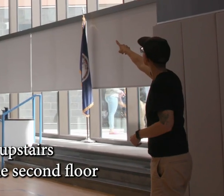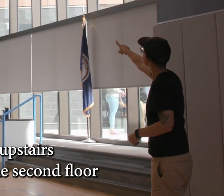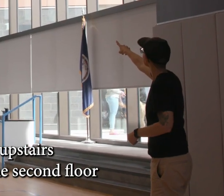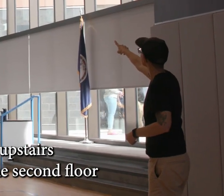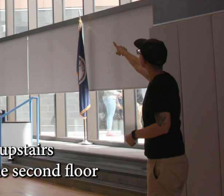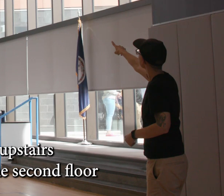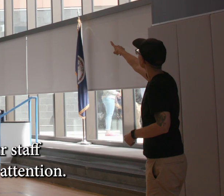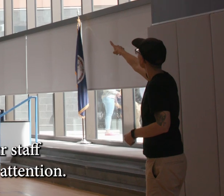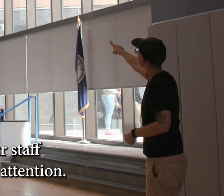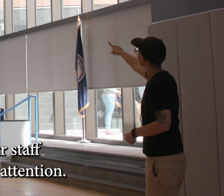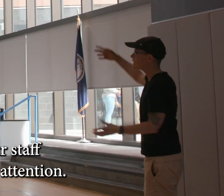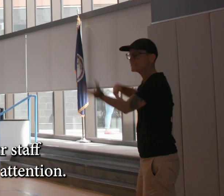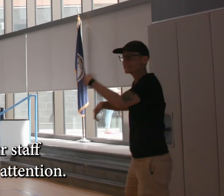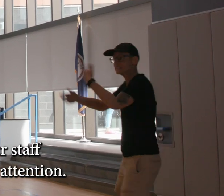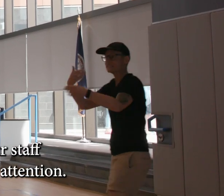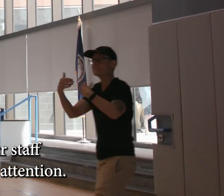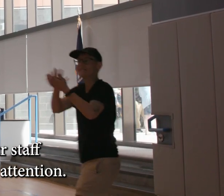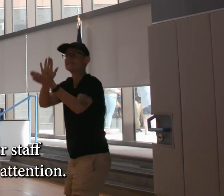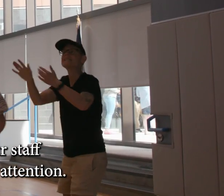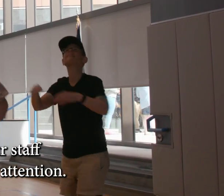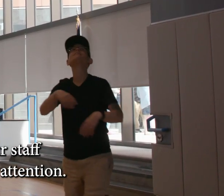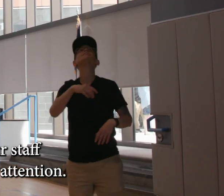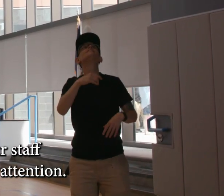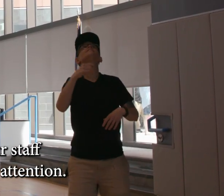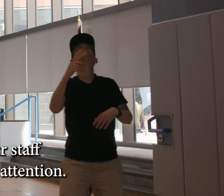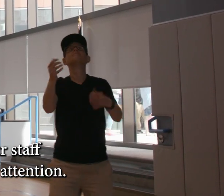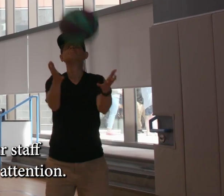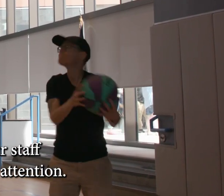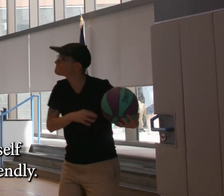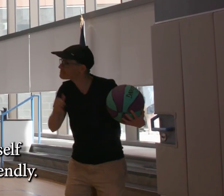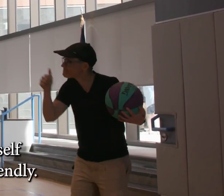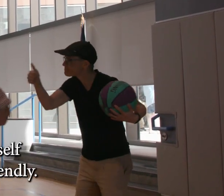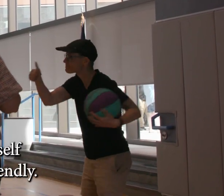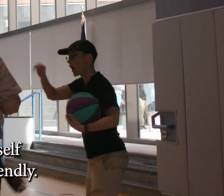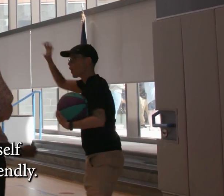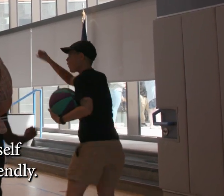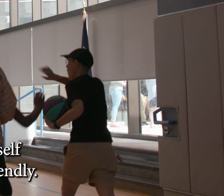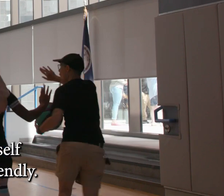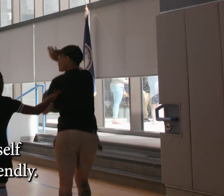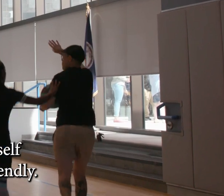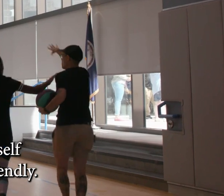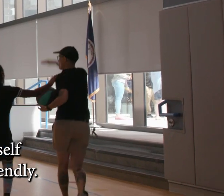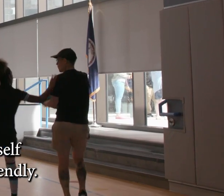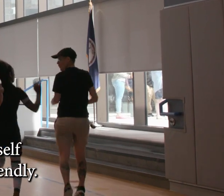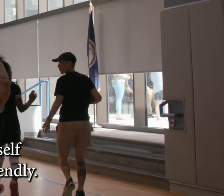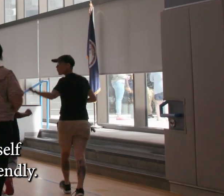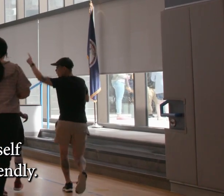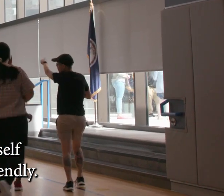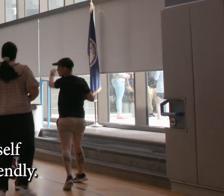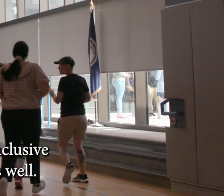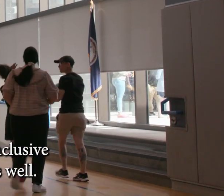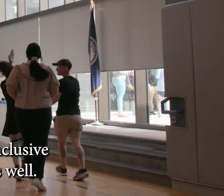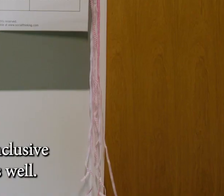and see the second floor, where sometimes our staff will be there to get their attention. So the building itself is extremely Deaf